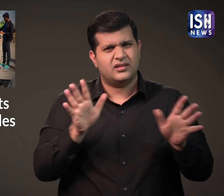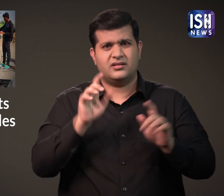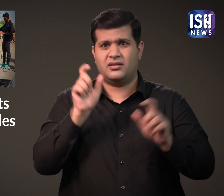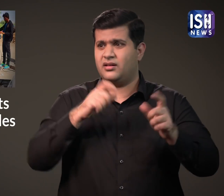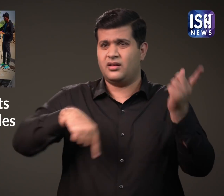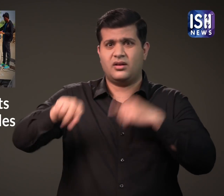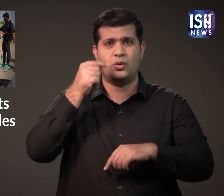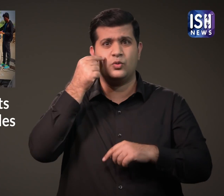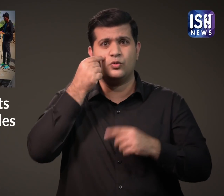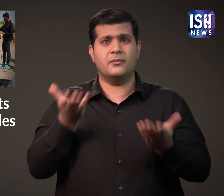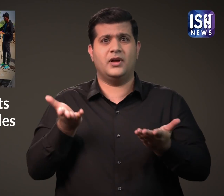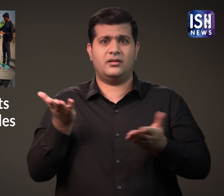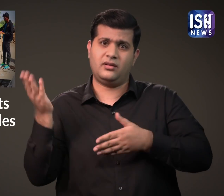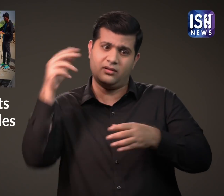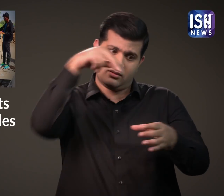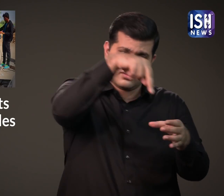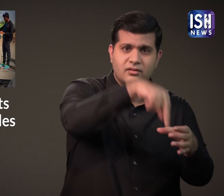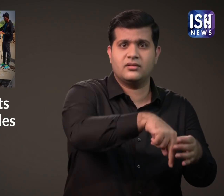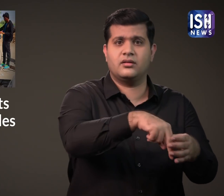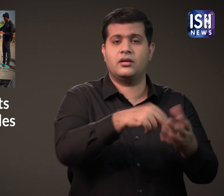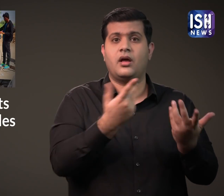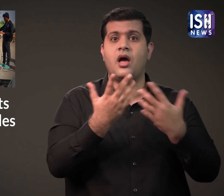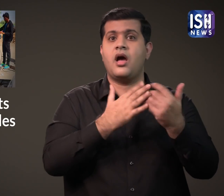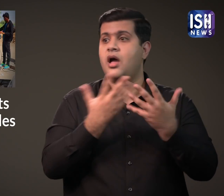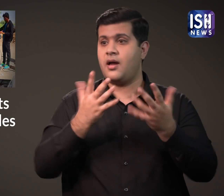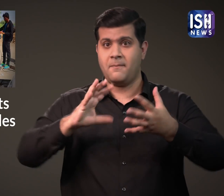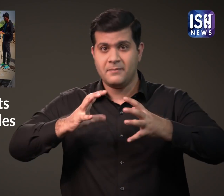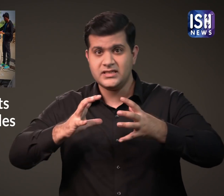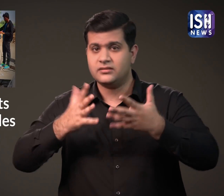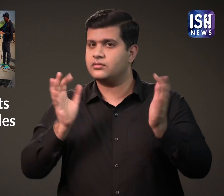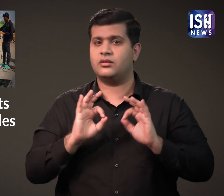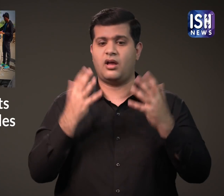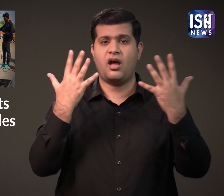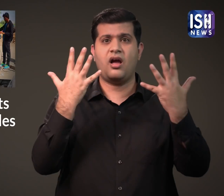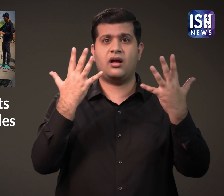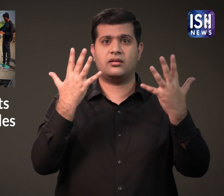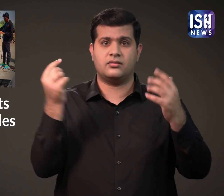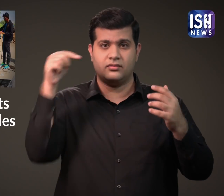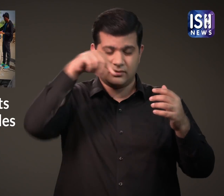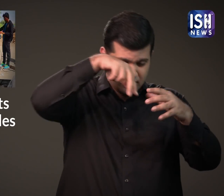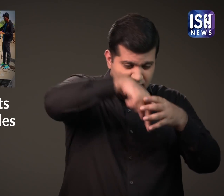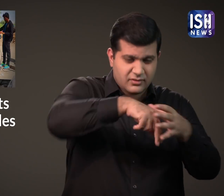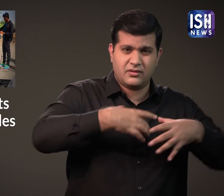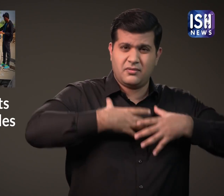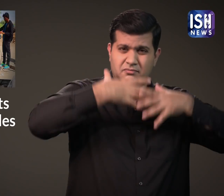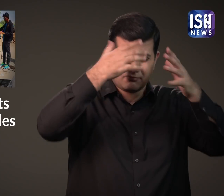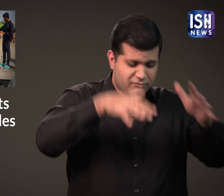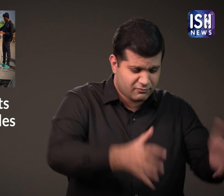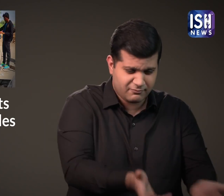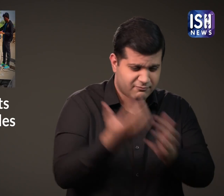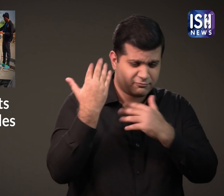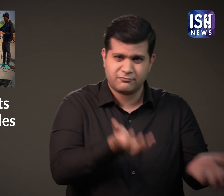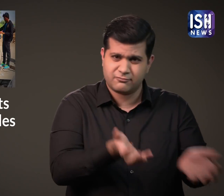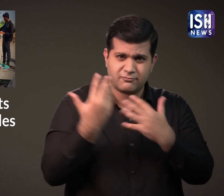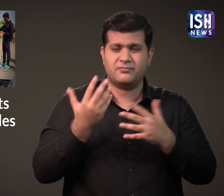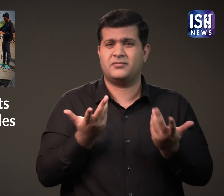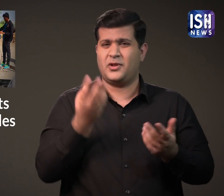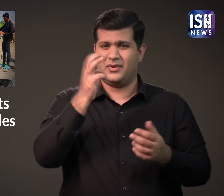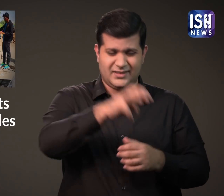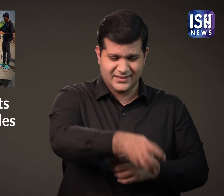Manual scavenging is very dangerous for the life of these people. Also they do not use machines. They use hand tools such